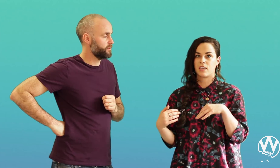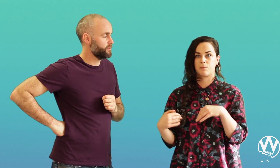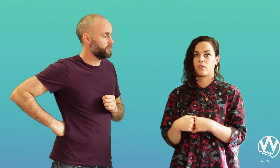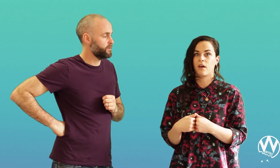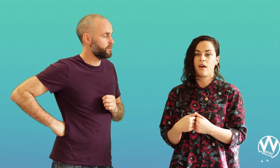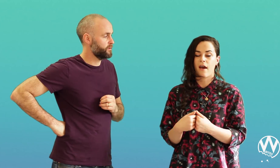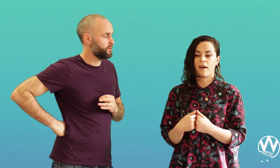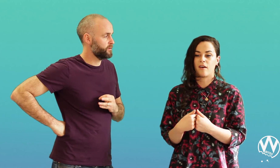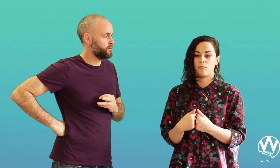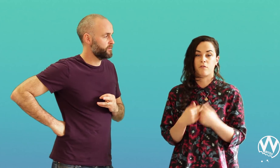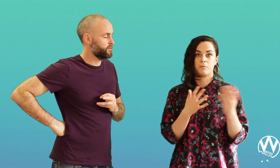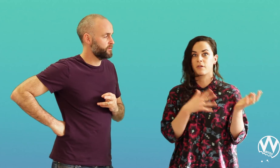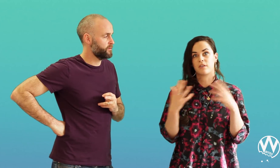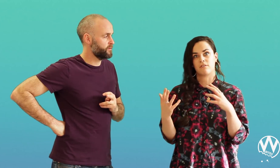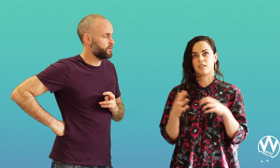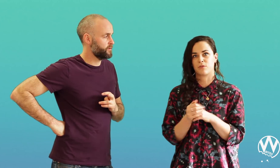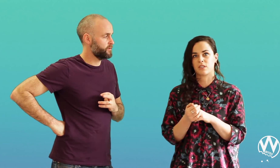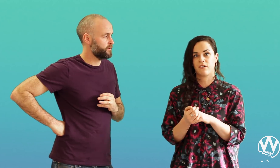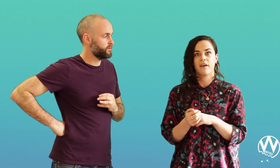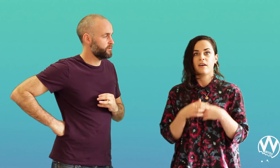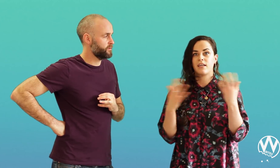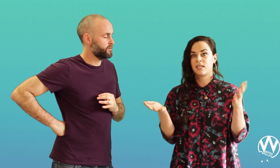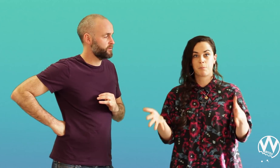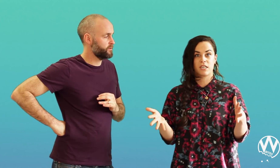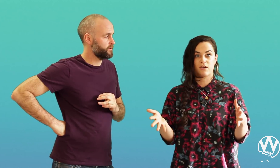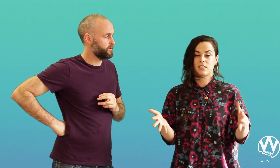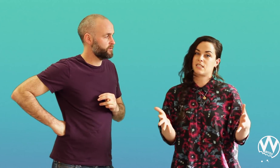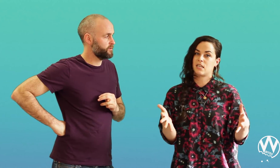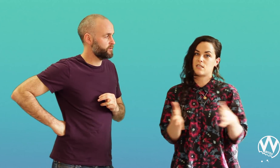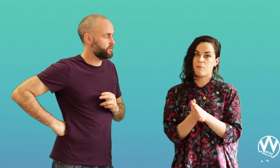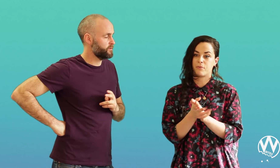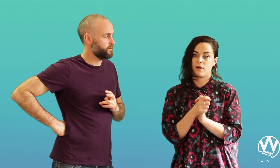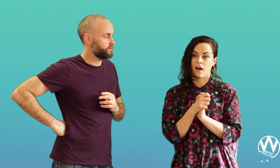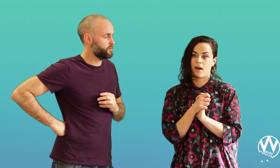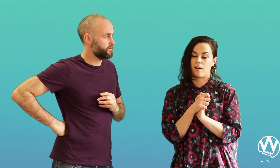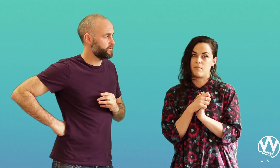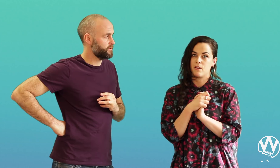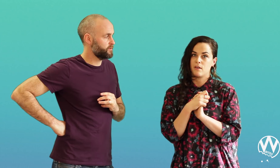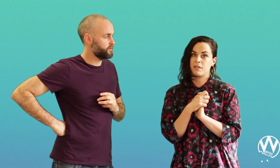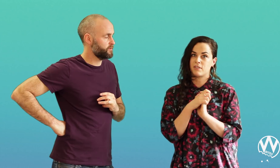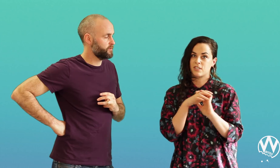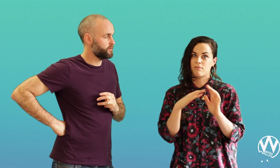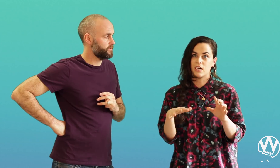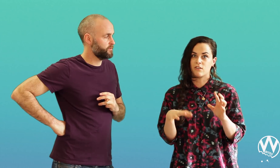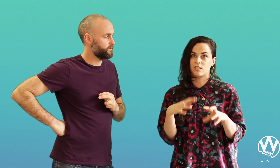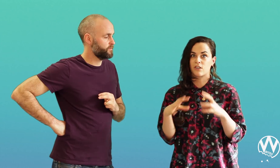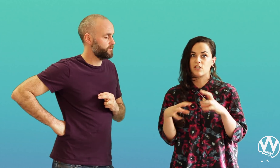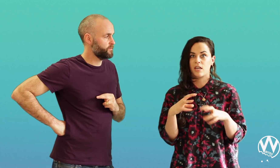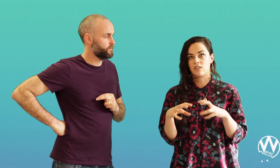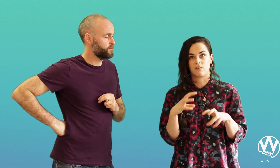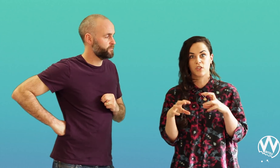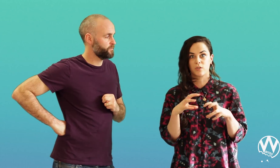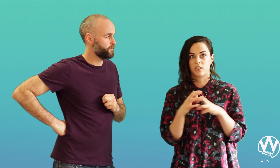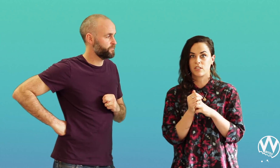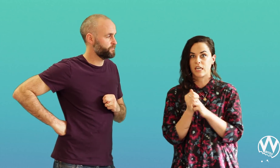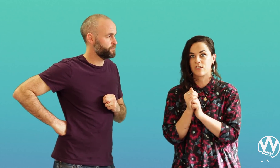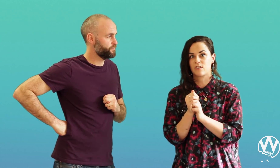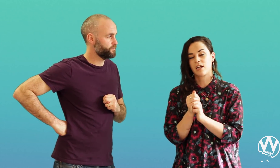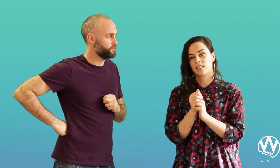Facebook or from Twitter to Facebook. So let's take Pinterest as the example. Pinterest is a really good search engine, visual search engine. So let's say